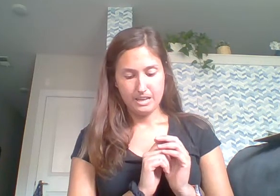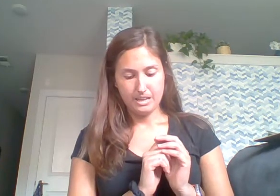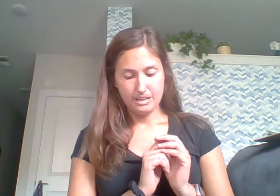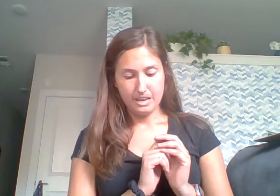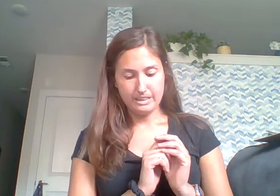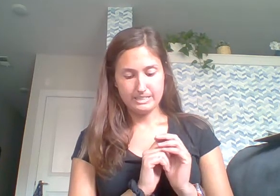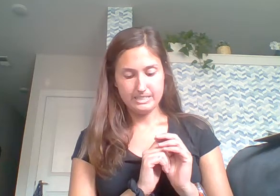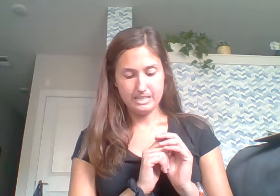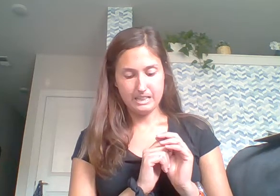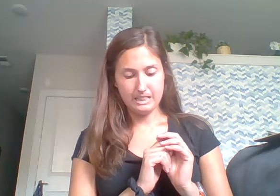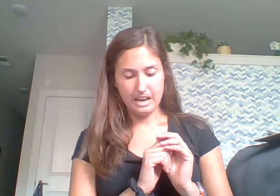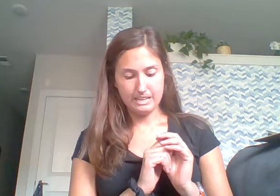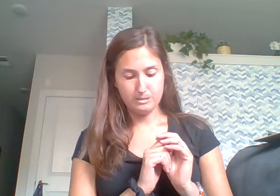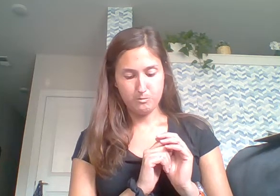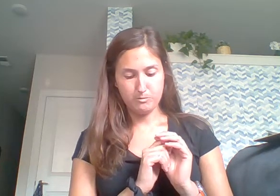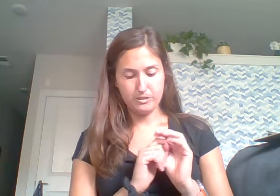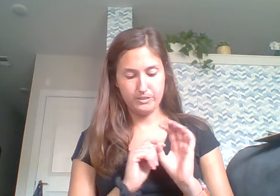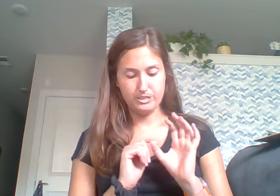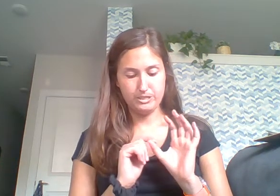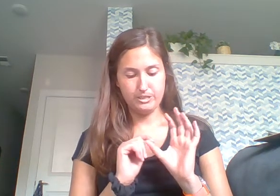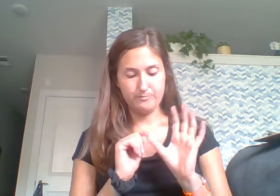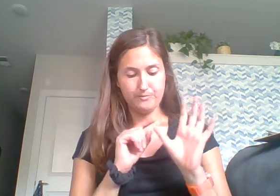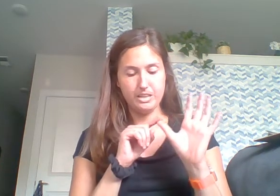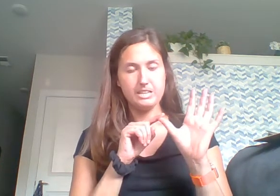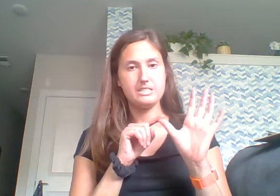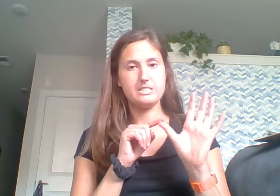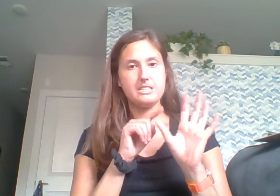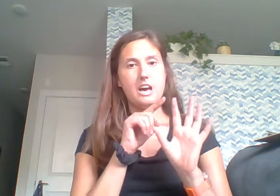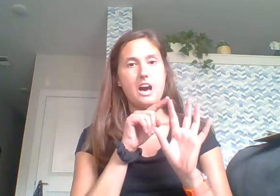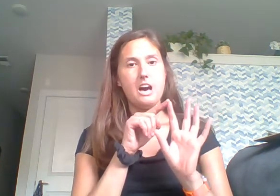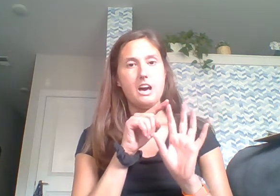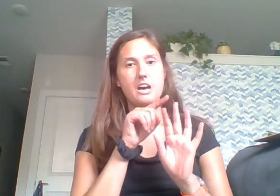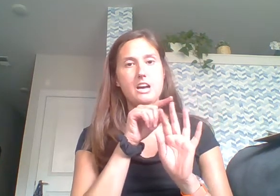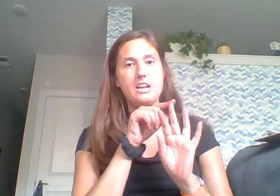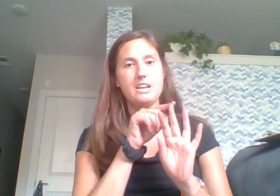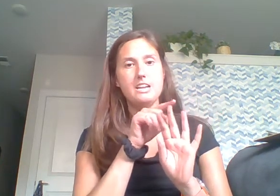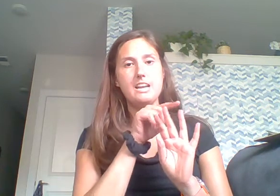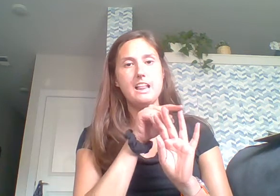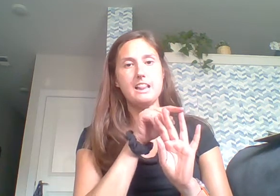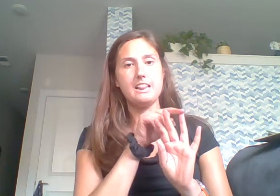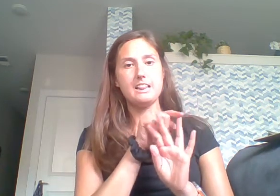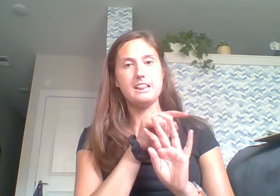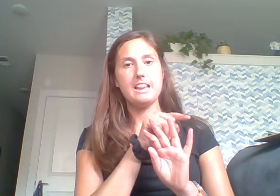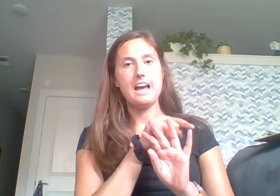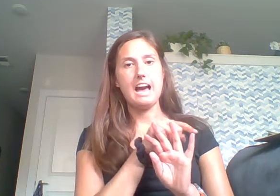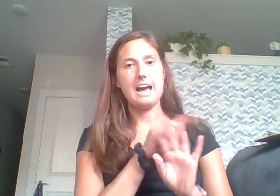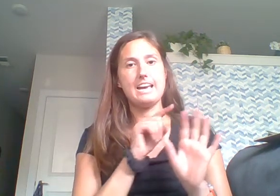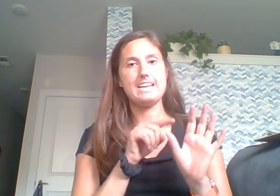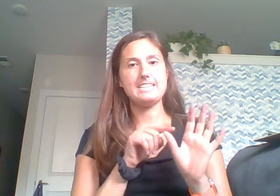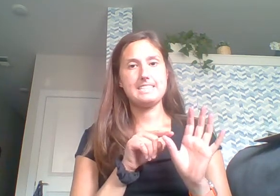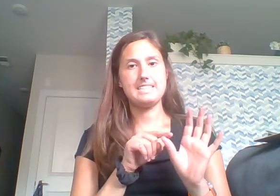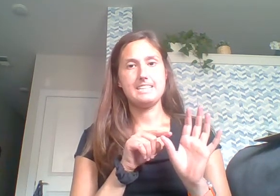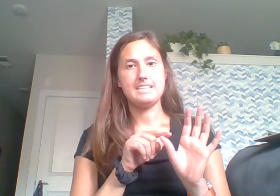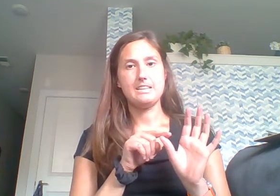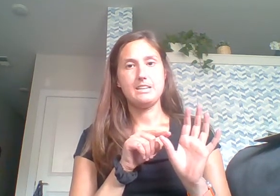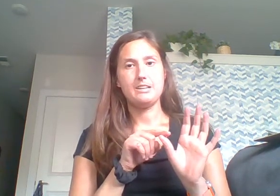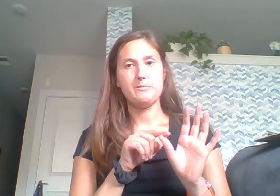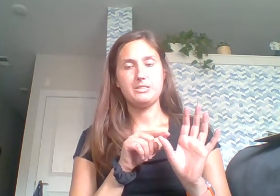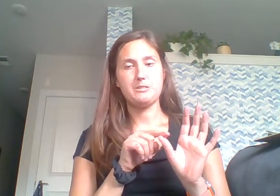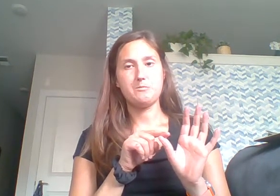Okay, this is the last one we're going to do. S-a-m-l-e-t. What's the